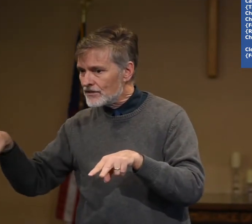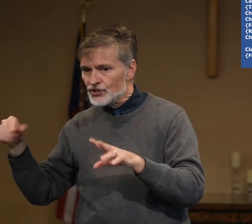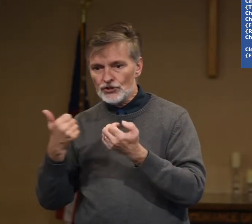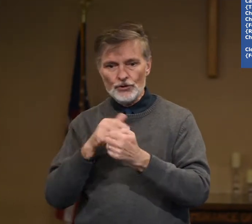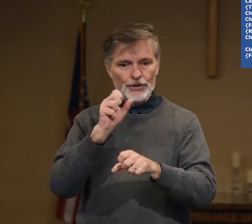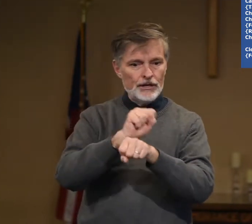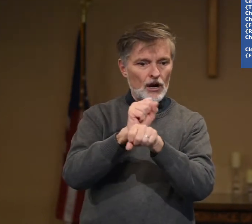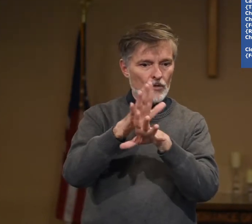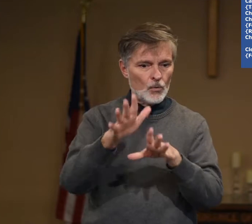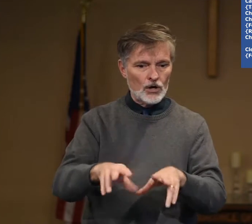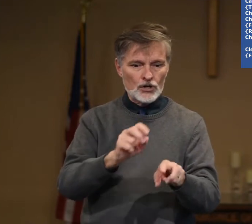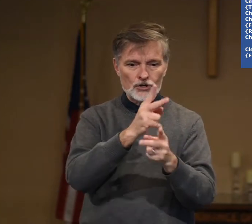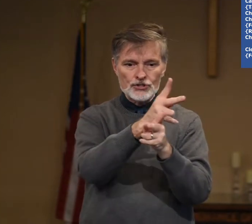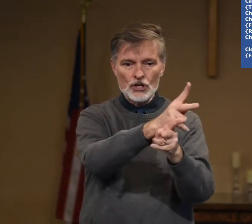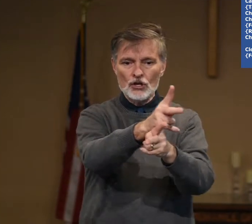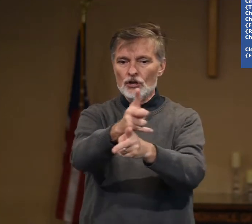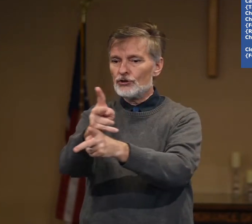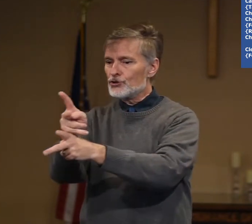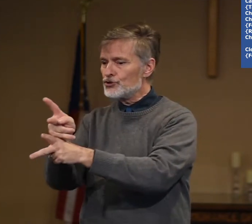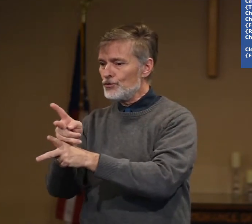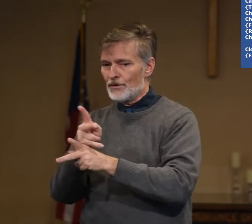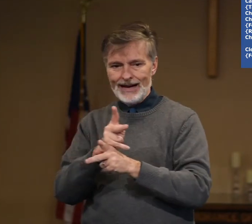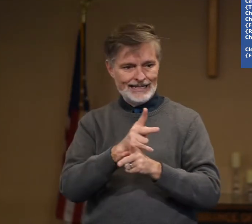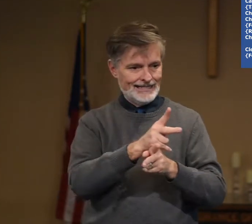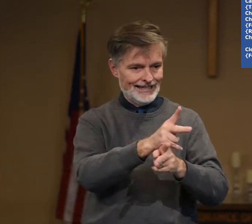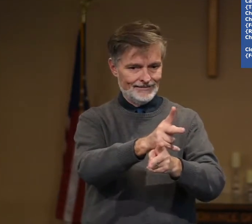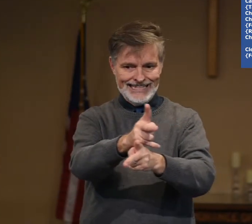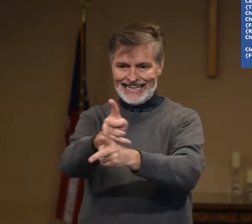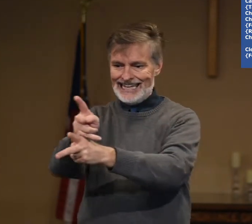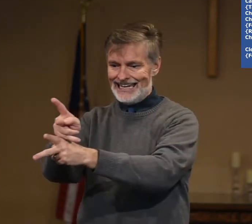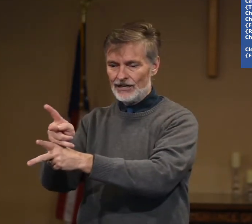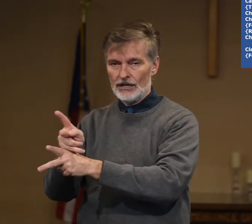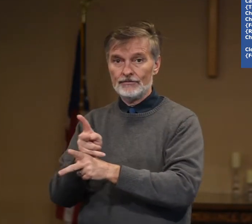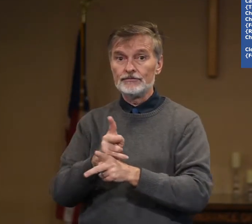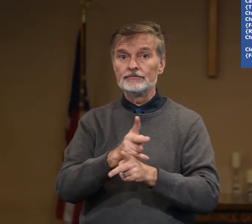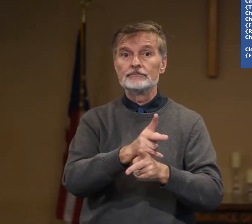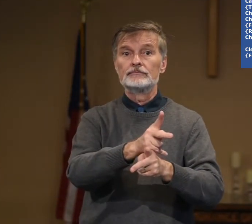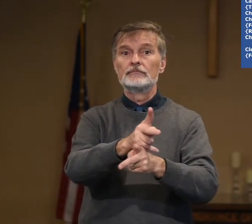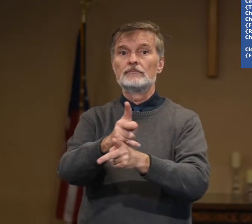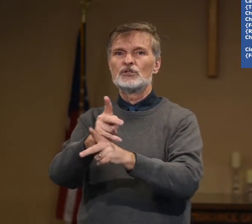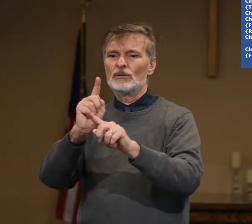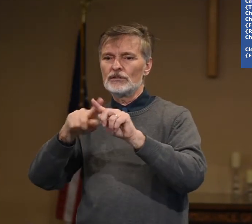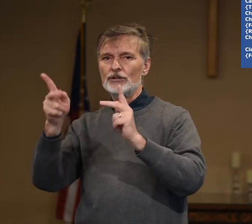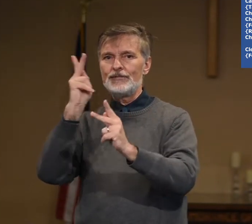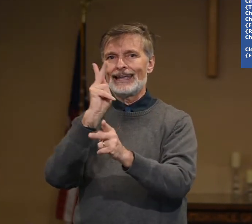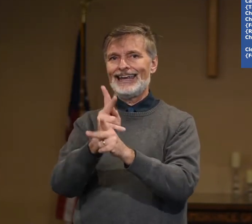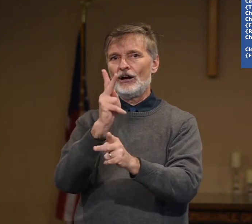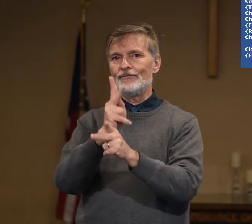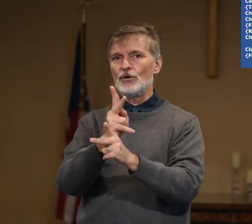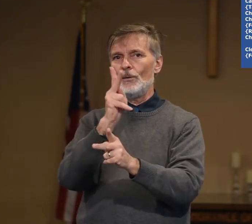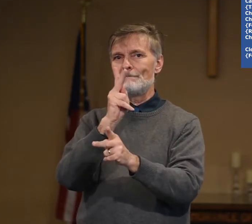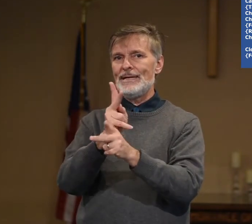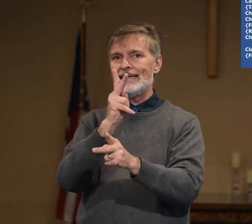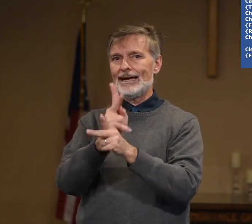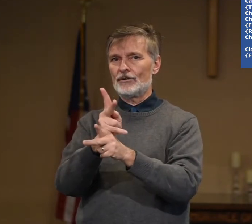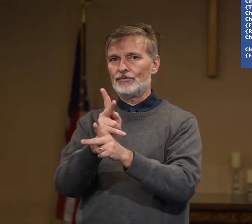the children or the workers. You're supervising, taking care of. So a little different. Careful, be careful.